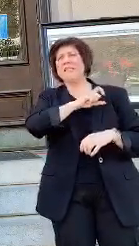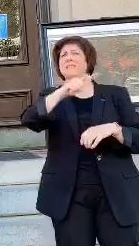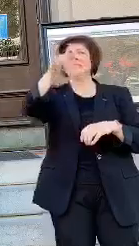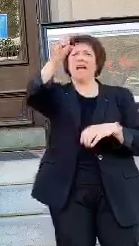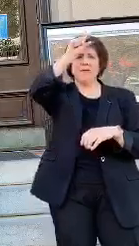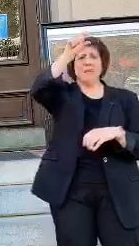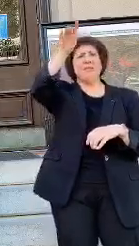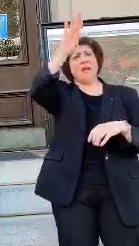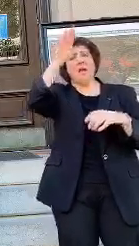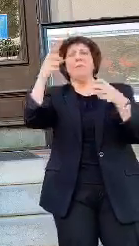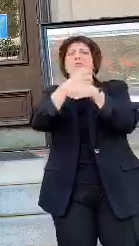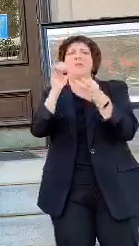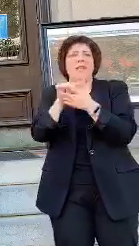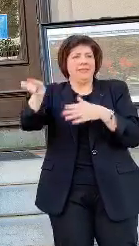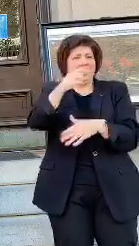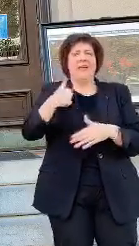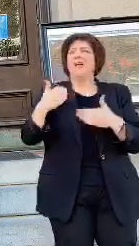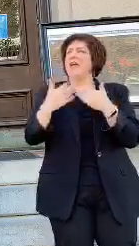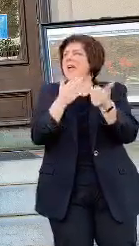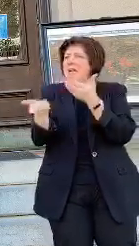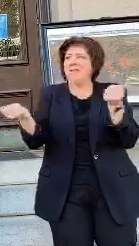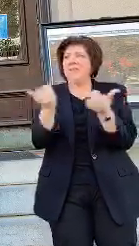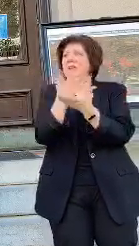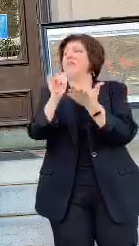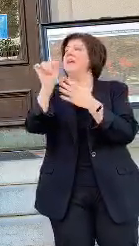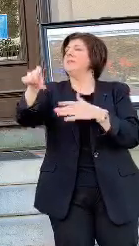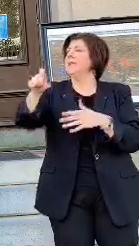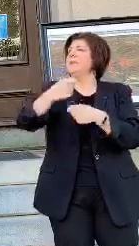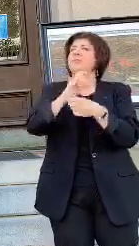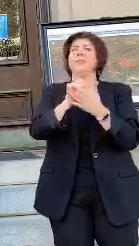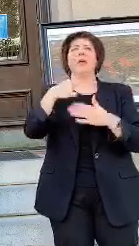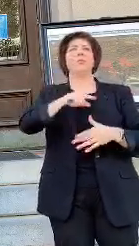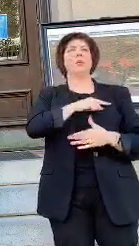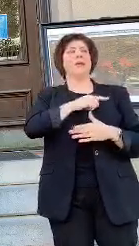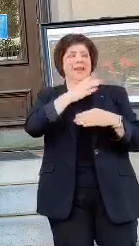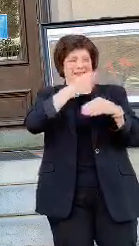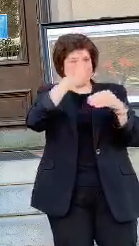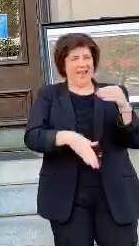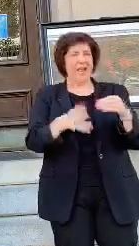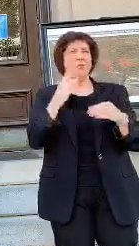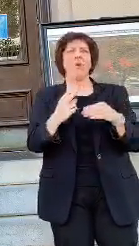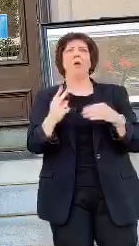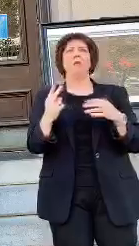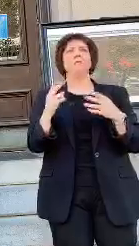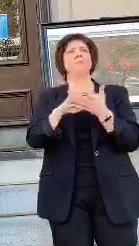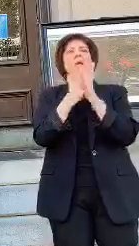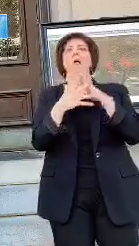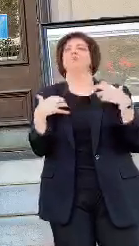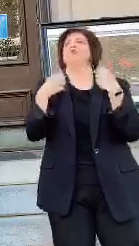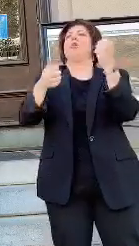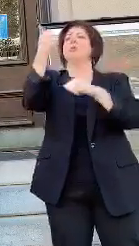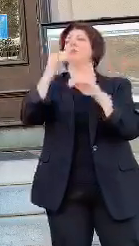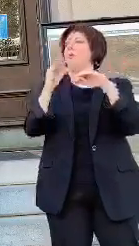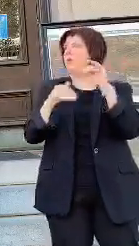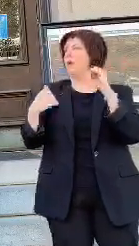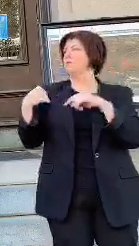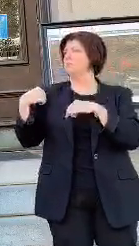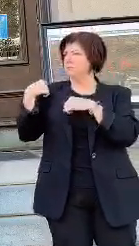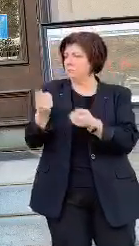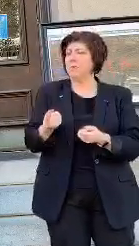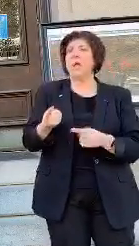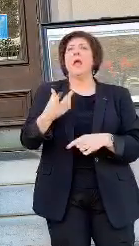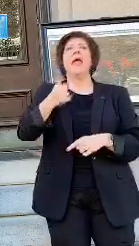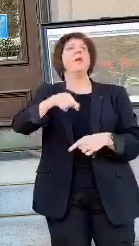tools that they need, and we are able to come out of this again as a city stronger than ever. We're making some strong moves forward